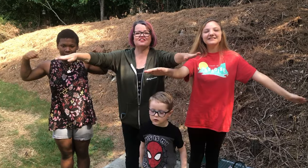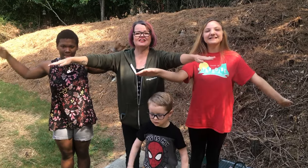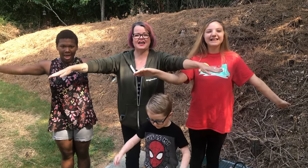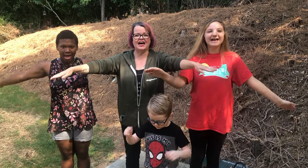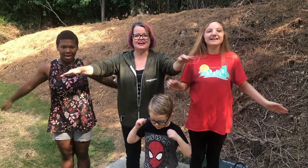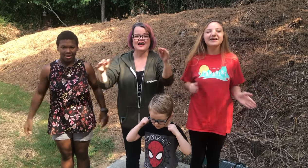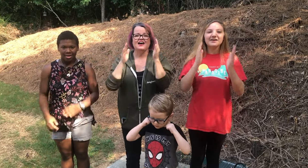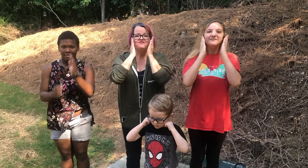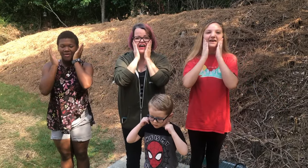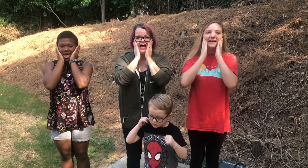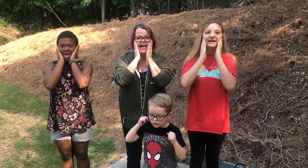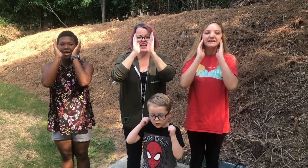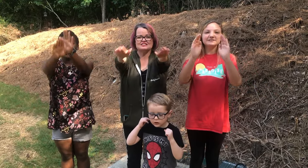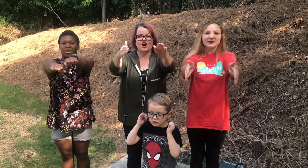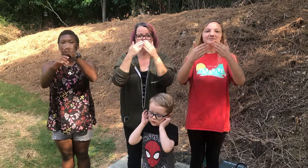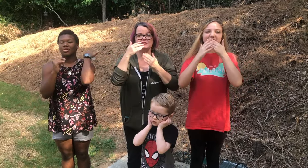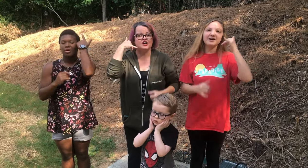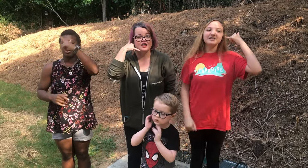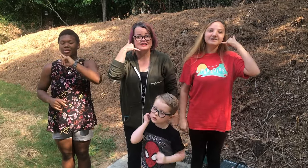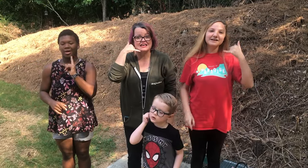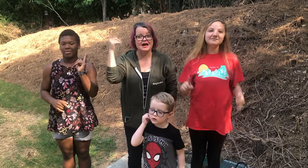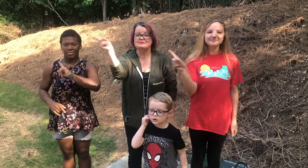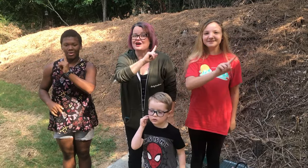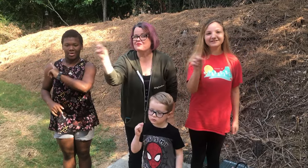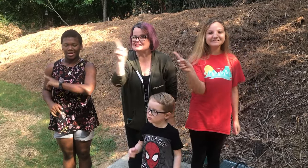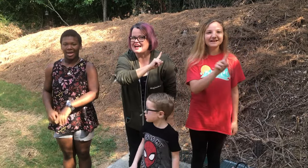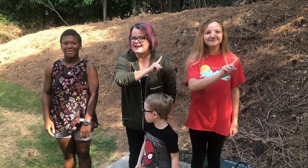on the line. Face our speech call in time, don't waste time.